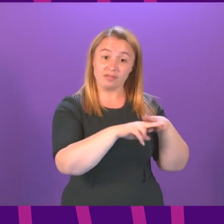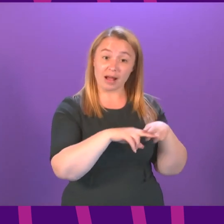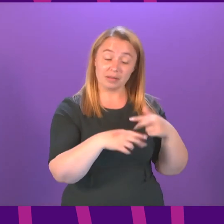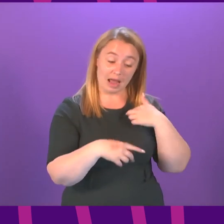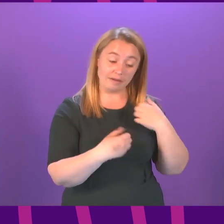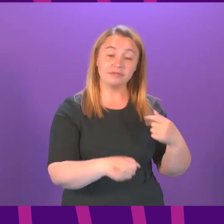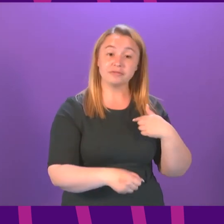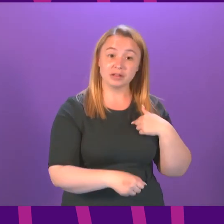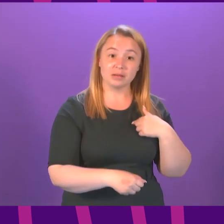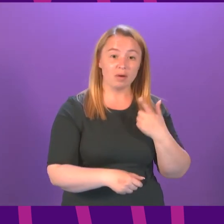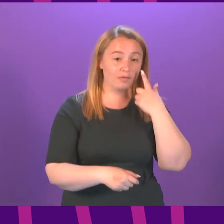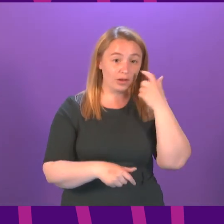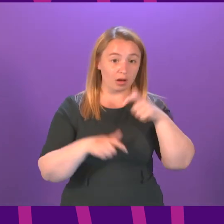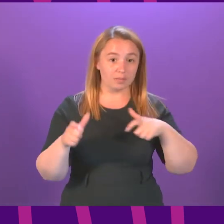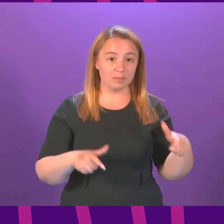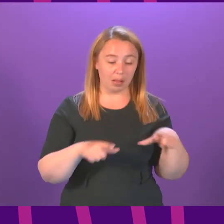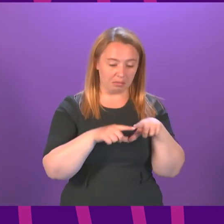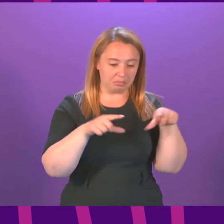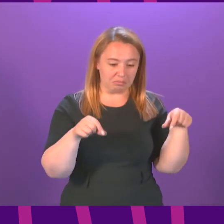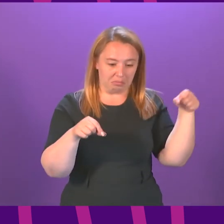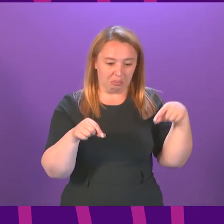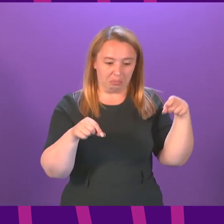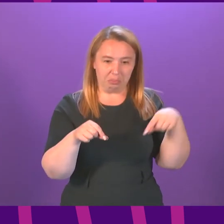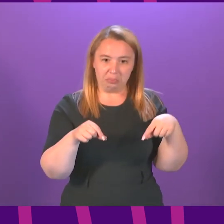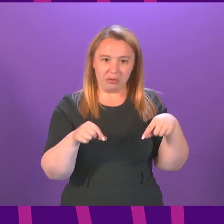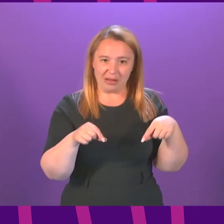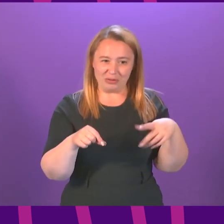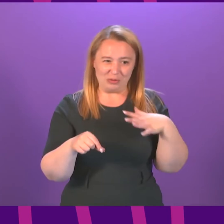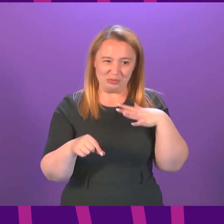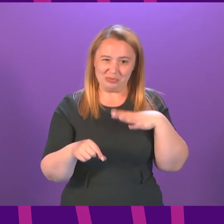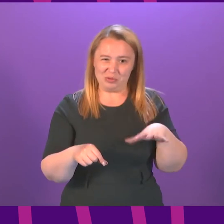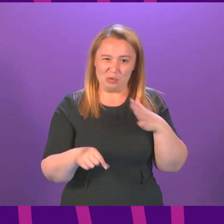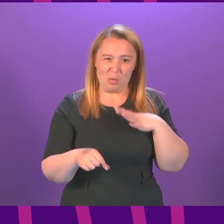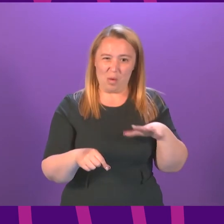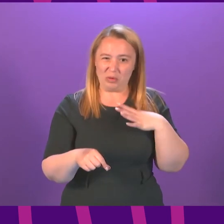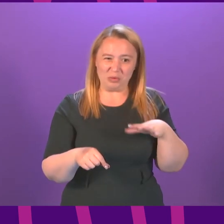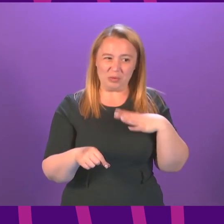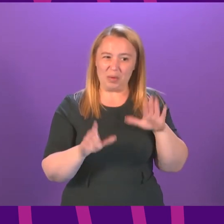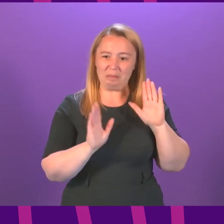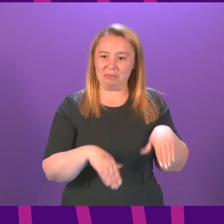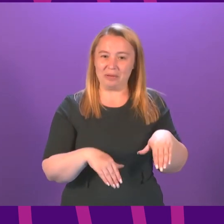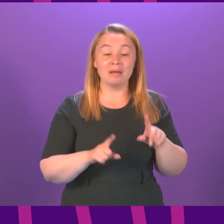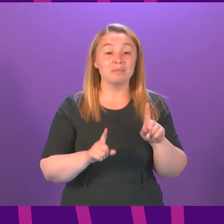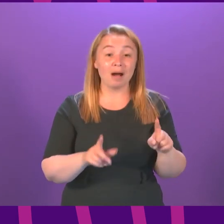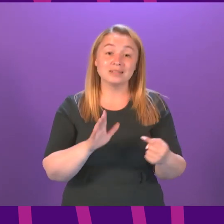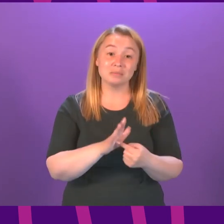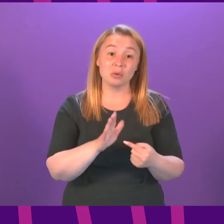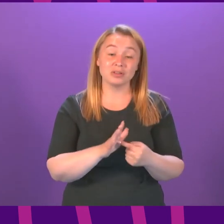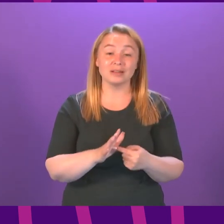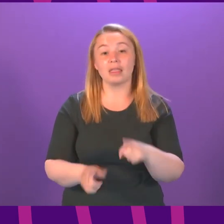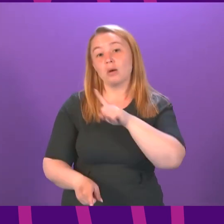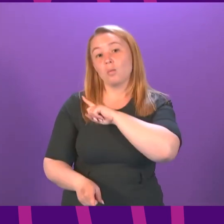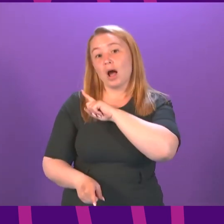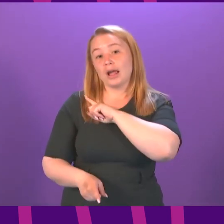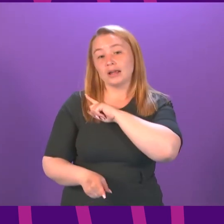young people taking a lateral flow test taking a lateral flow test is not something we really want to have to do but it is important because it helps to